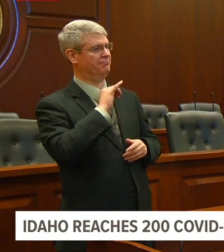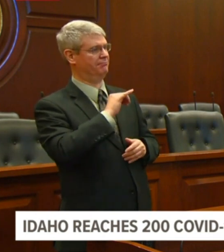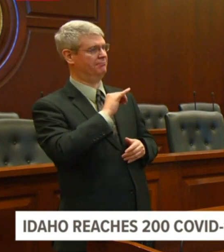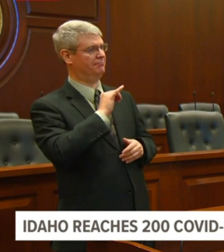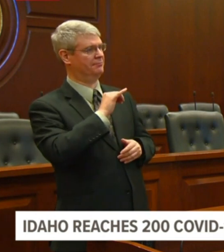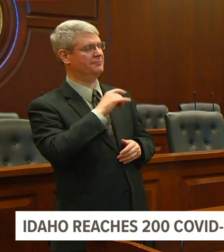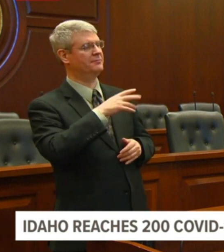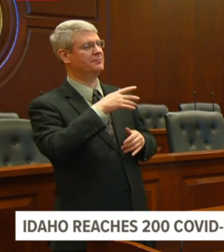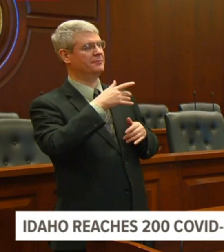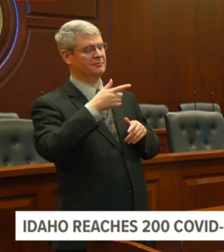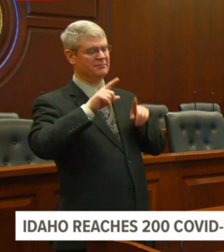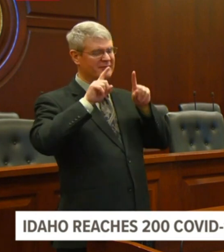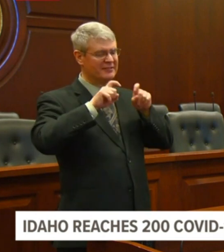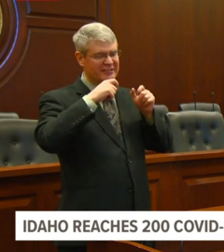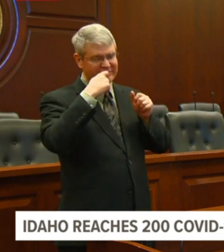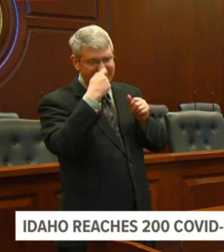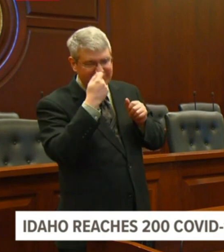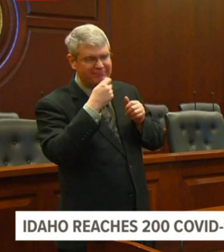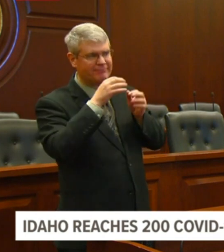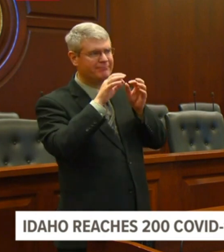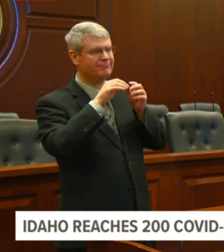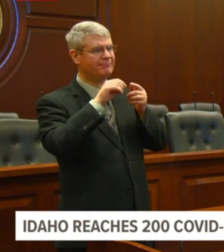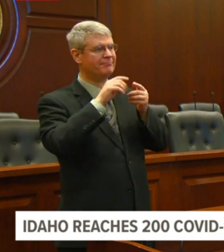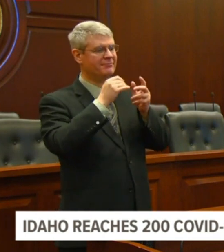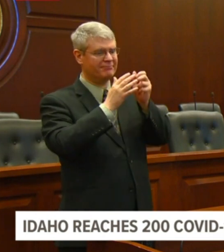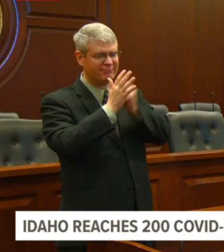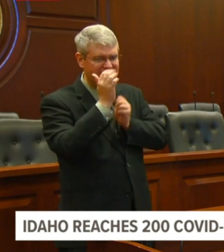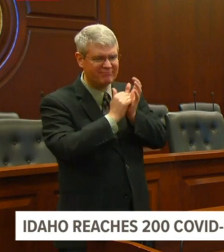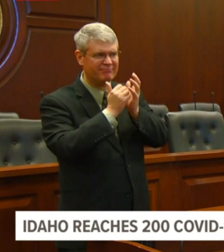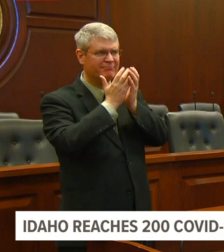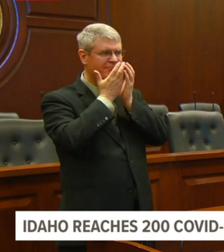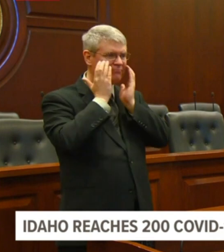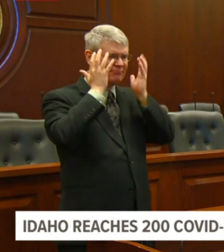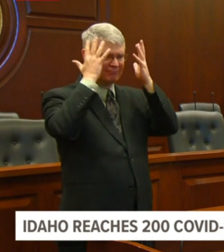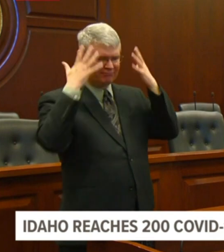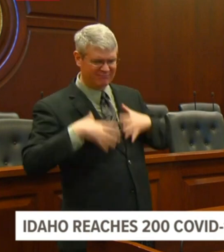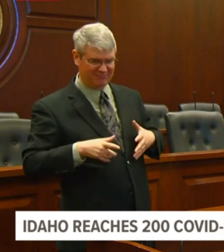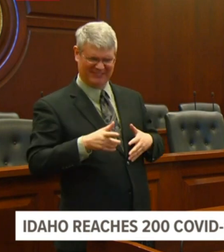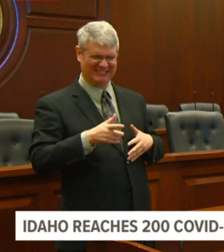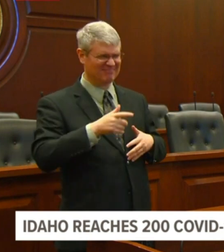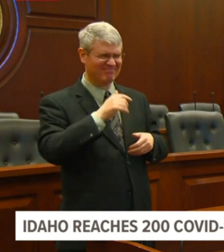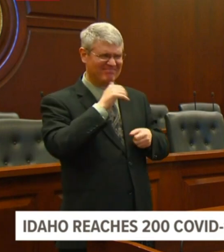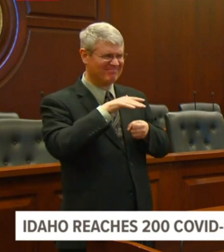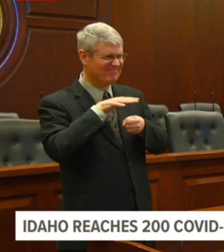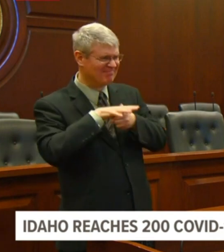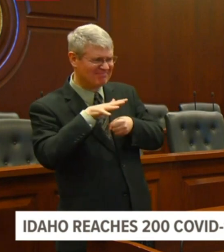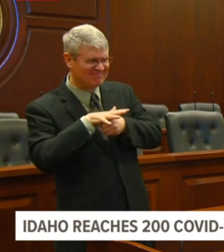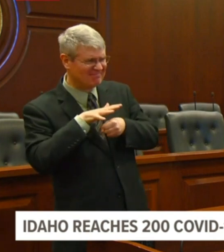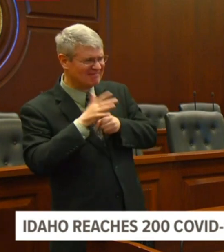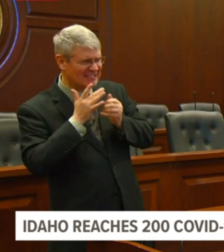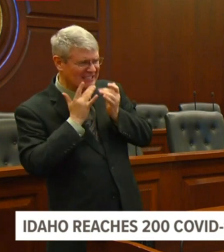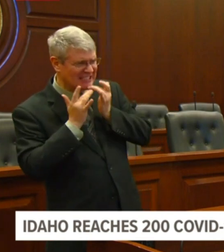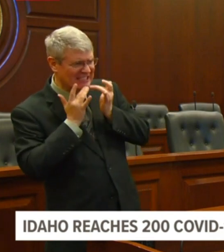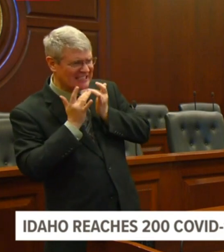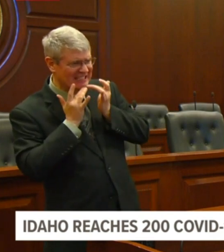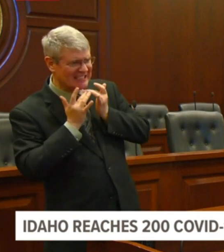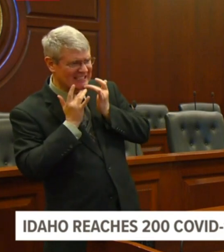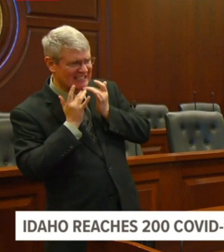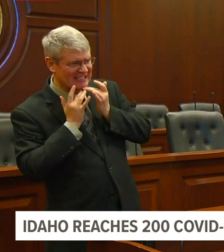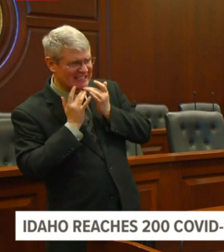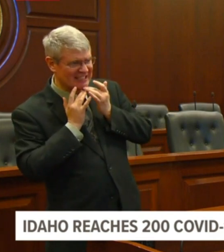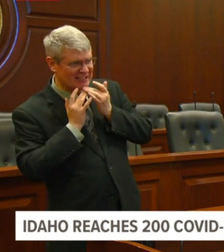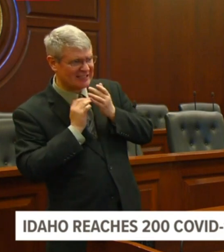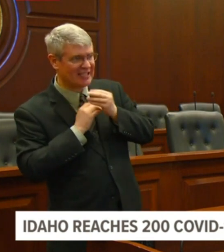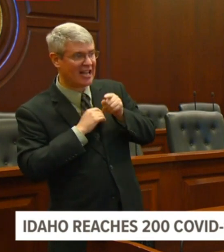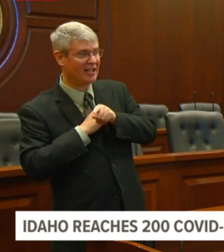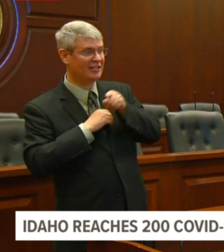affecting corners and smaller rural counties around the state. Uh, Ada commit ADA County corner Dottie Owen said yesterday that they'd been